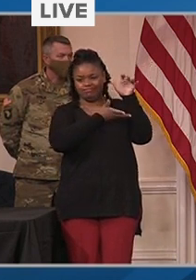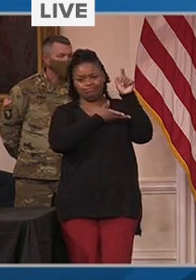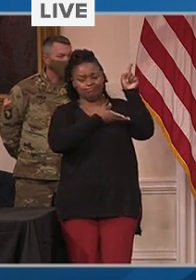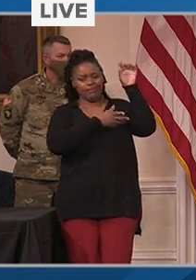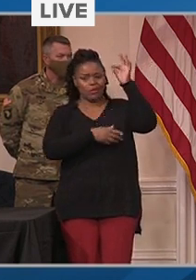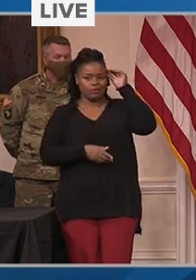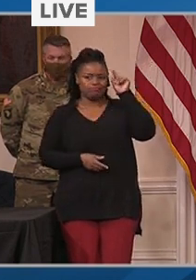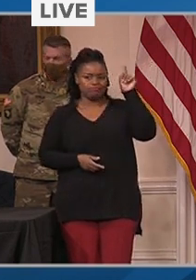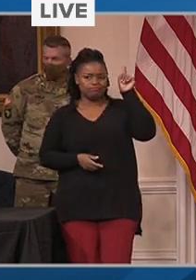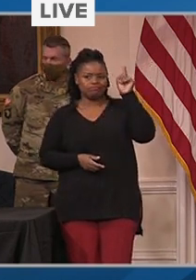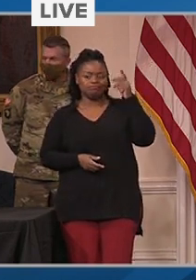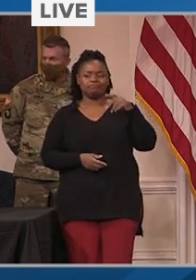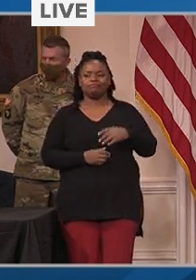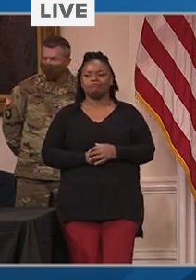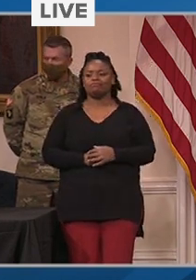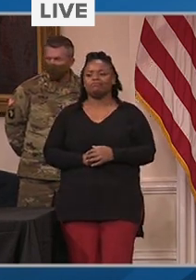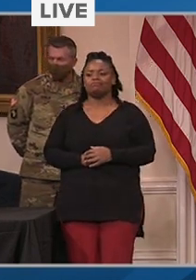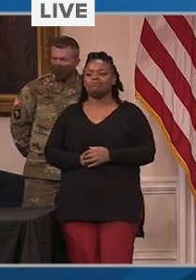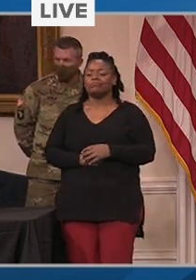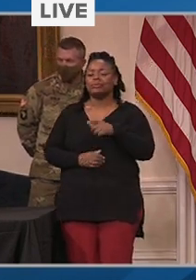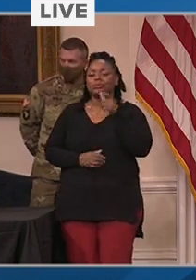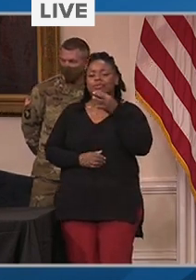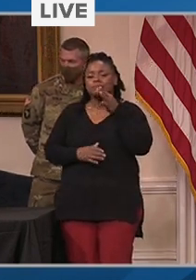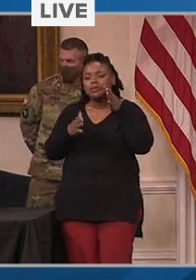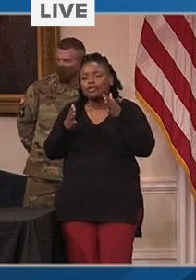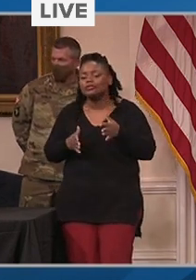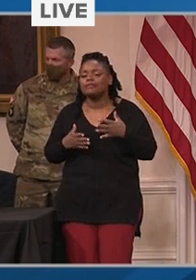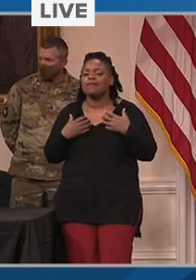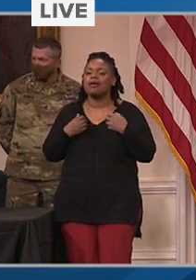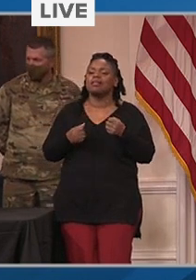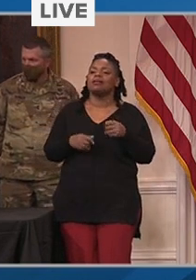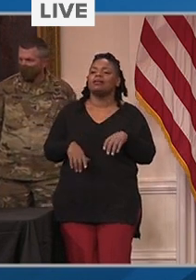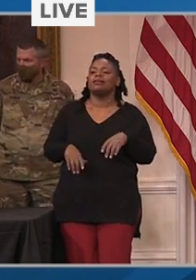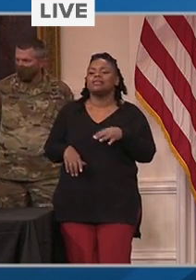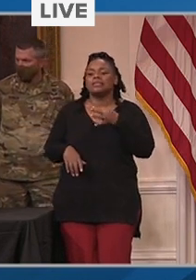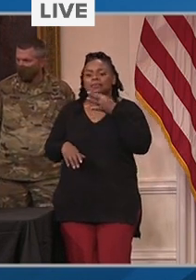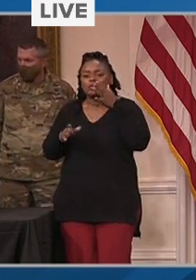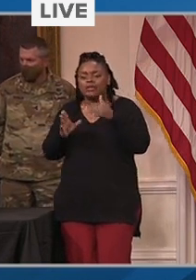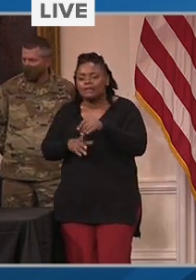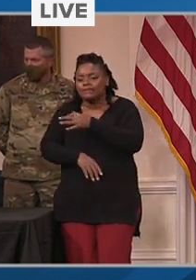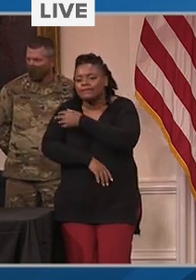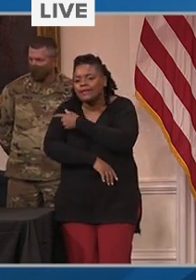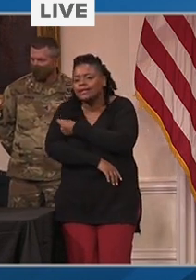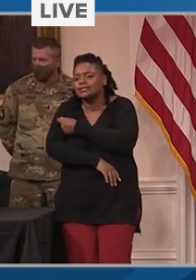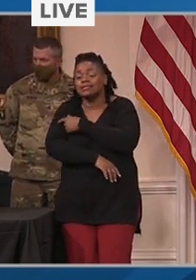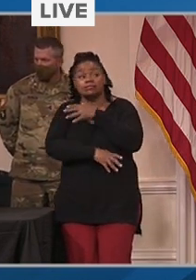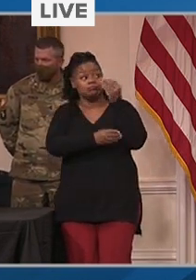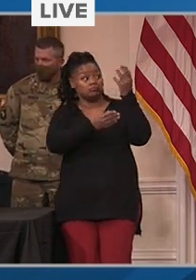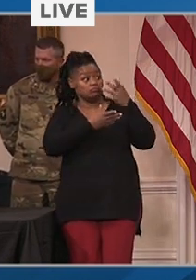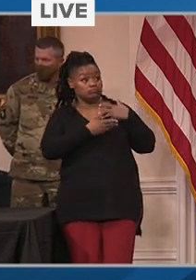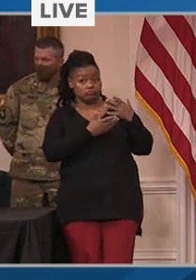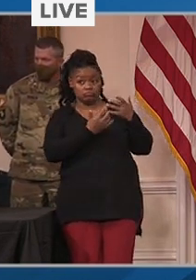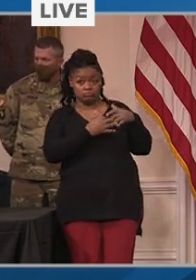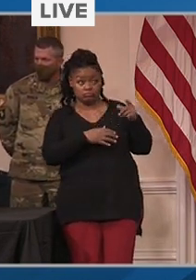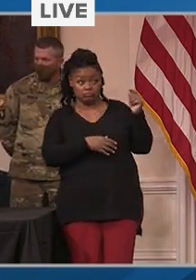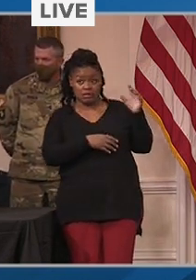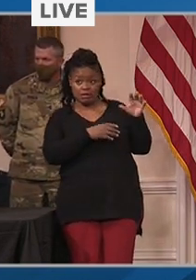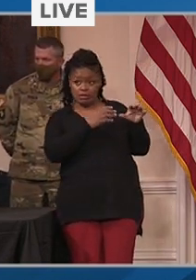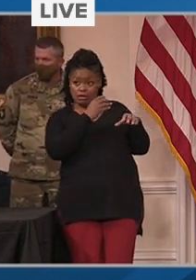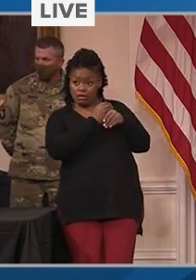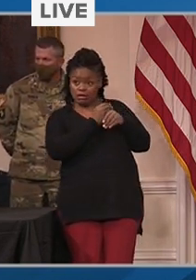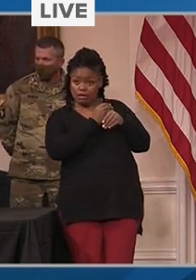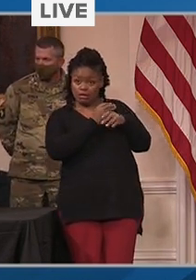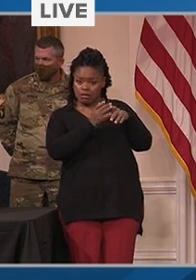comprised of public health experts on the use of vaccines, we are announcing updates to our phase one